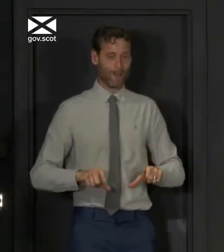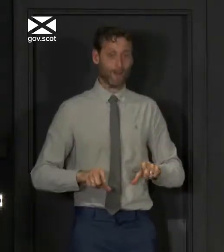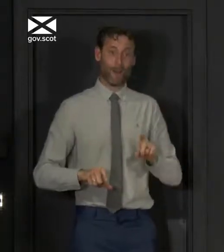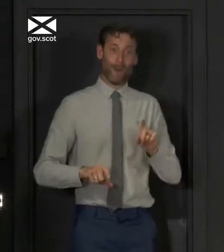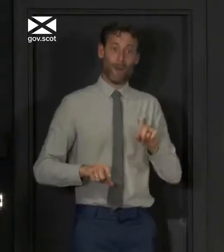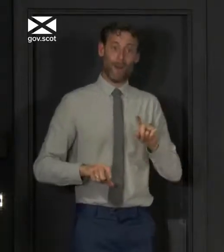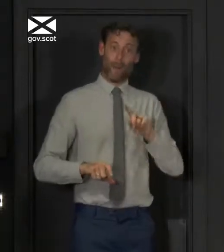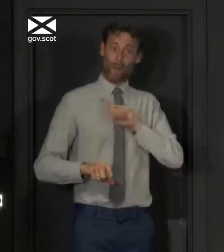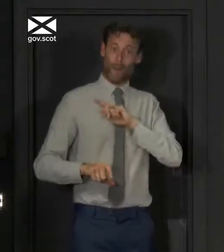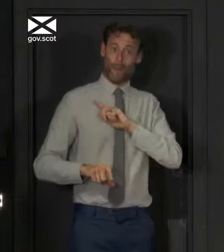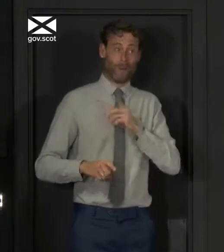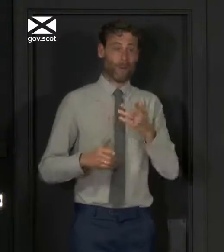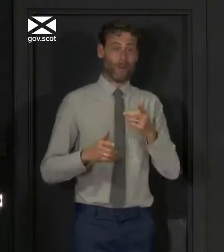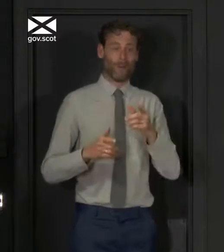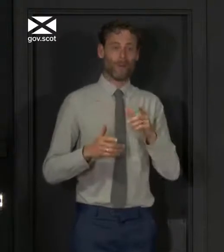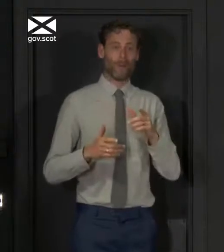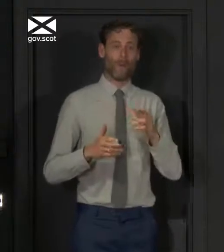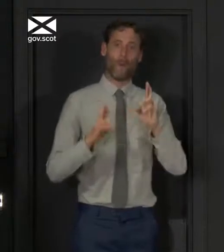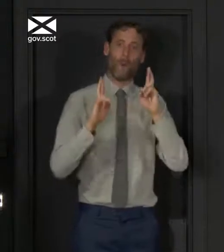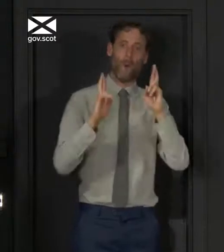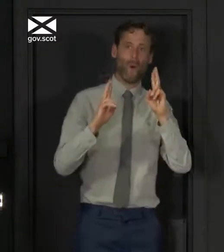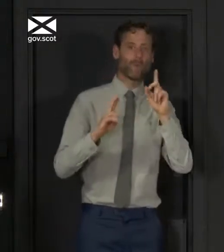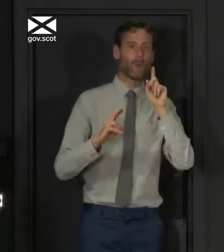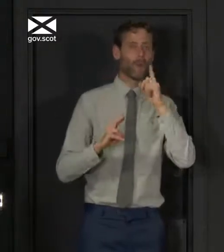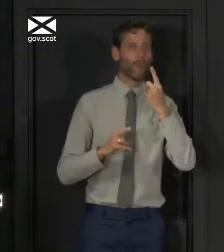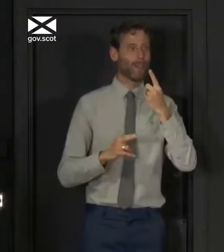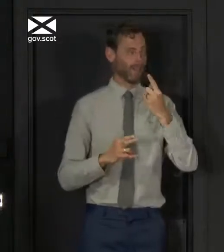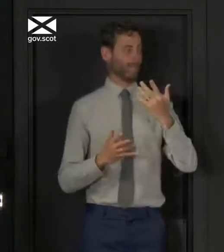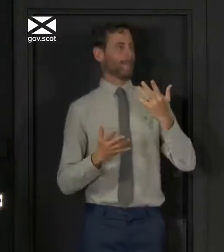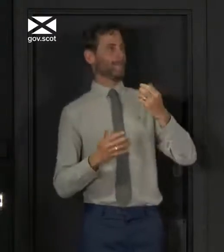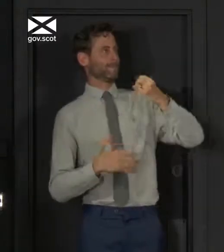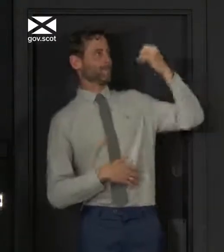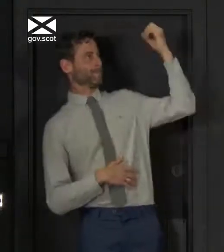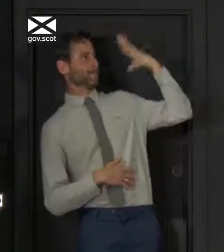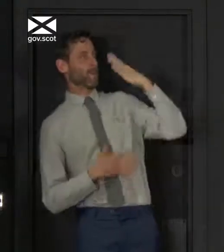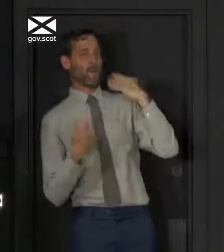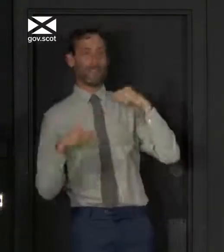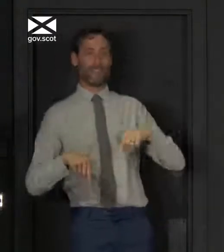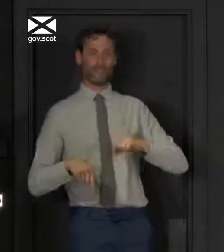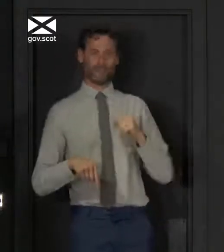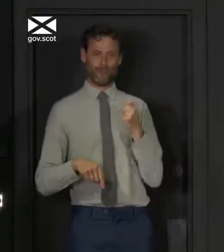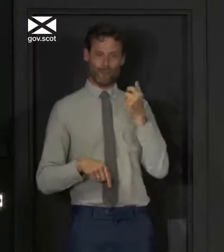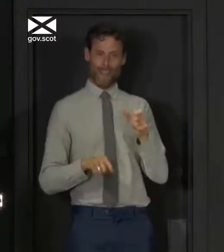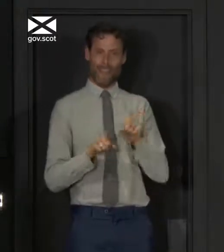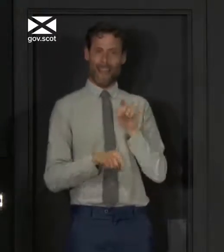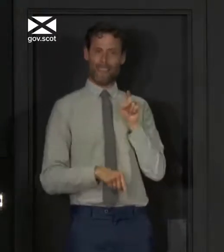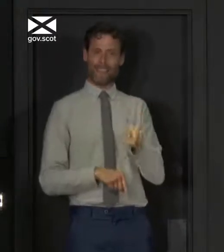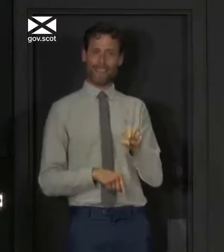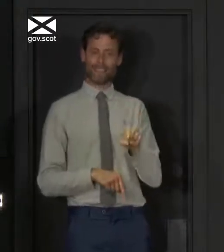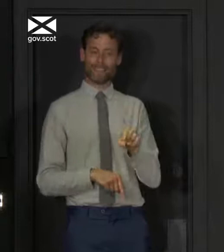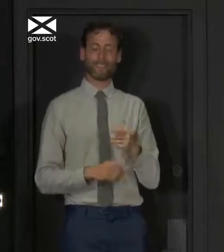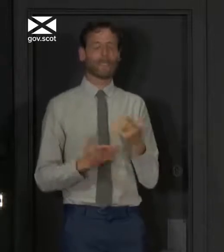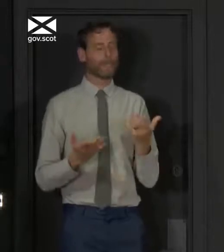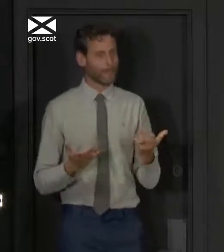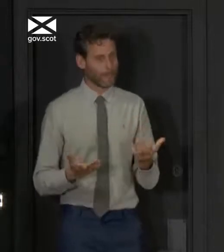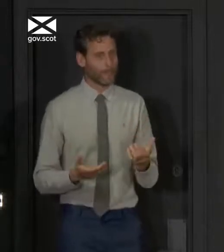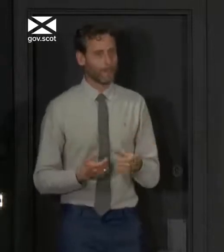because we are hopefully going to have some uncharacteristically good weather at the weekend. But good